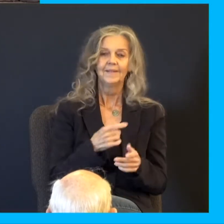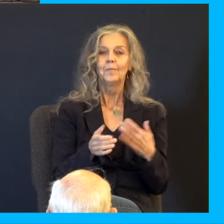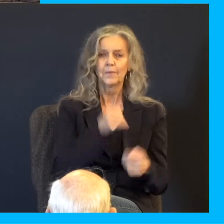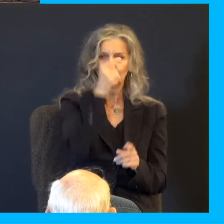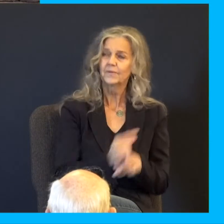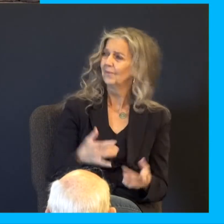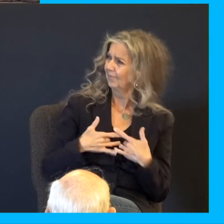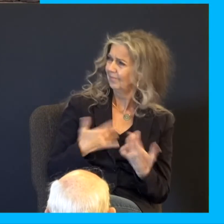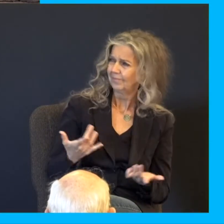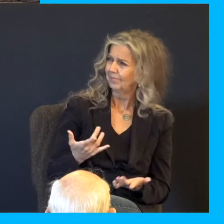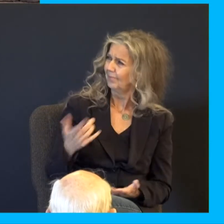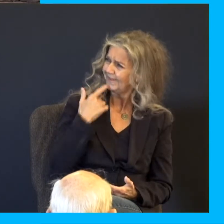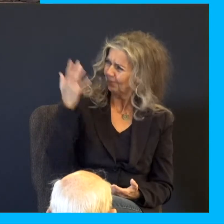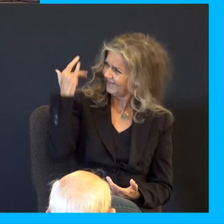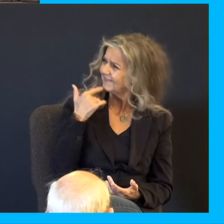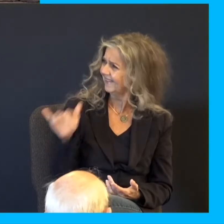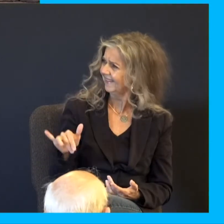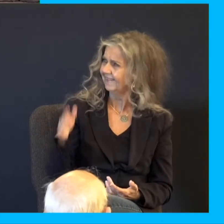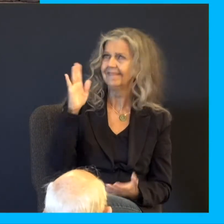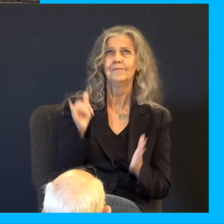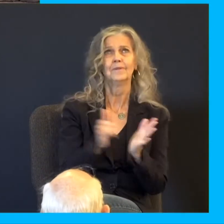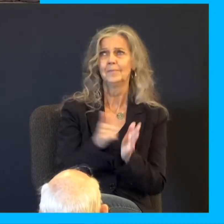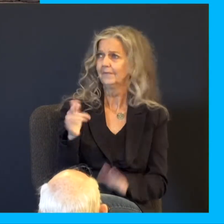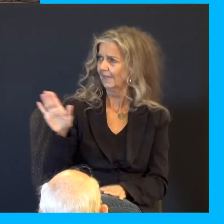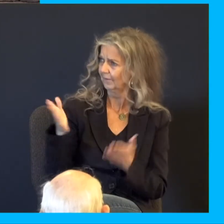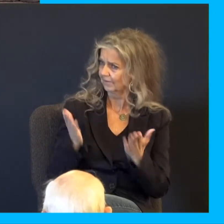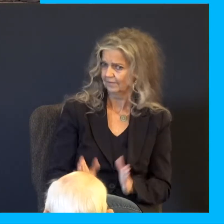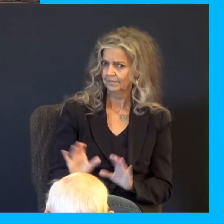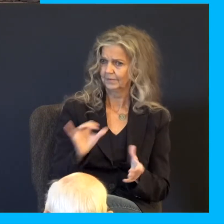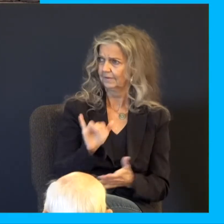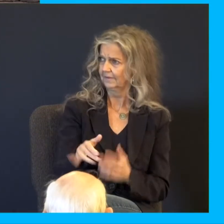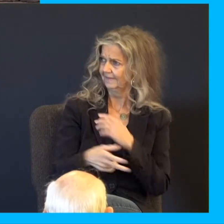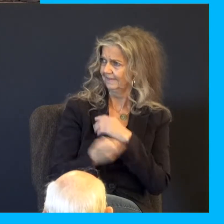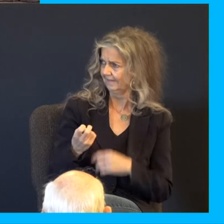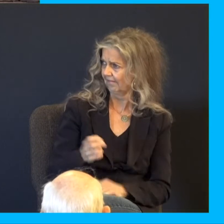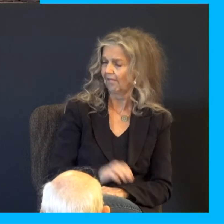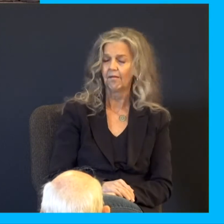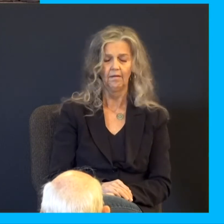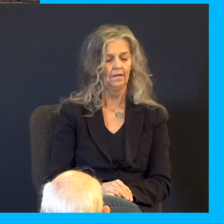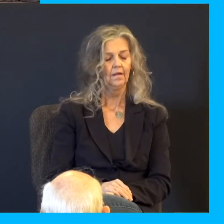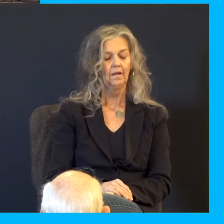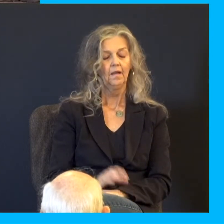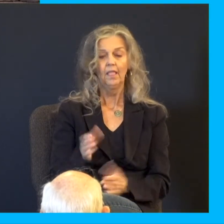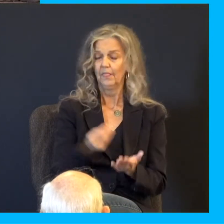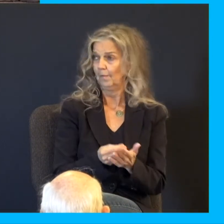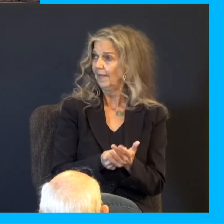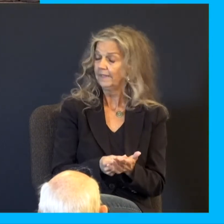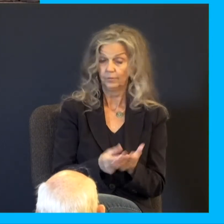saith my Lord these words? God forbid that thy servant should do according to this thing. Behold, the money which we found in our sack's